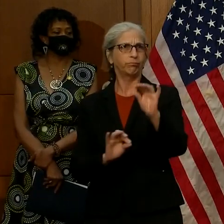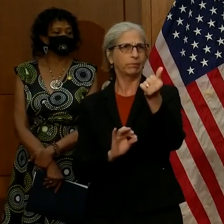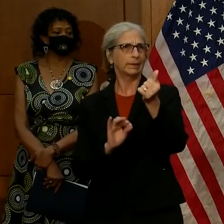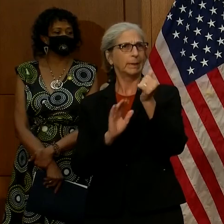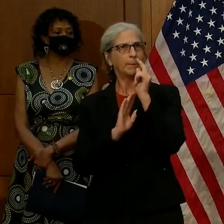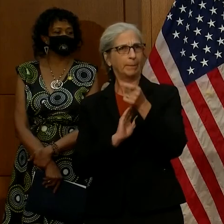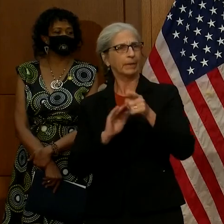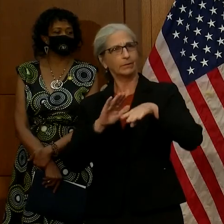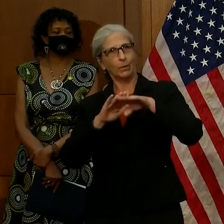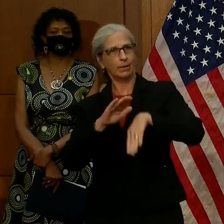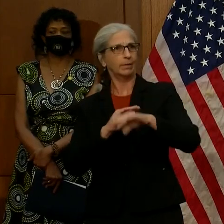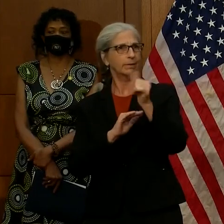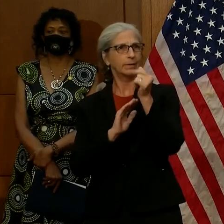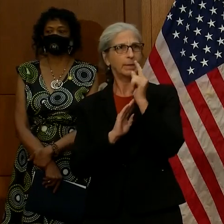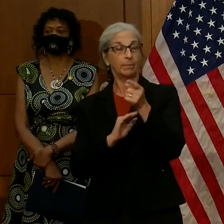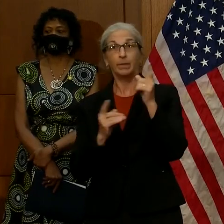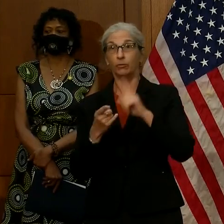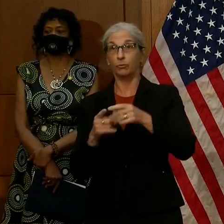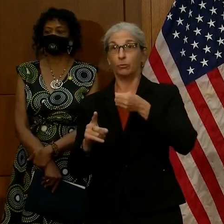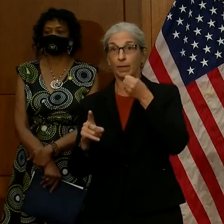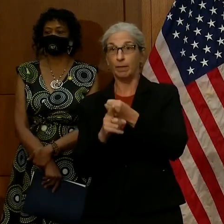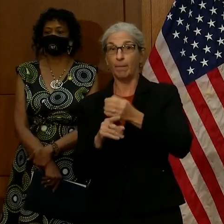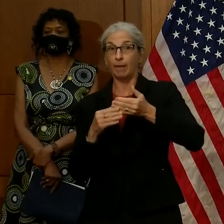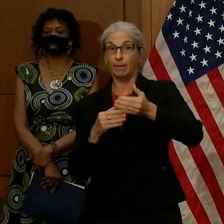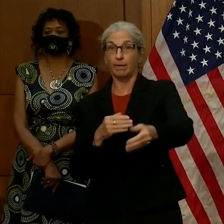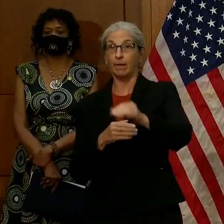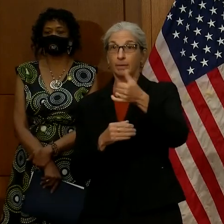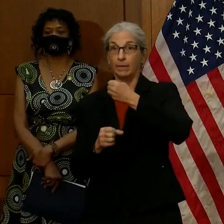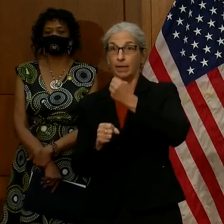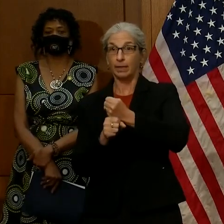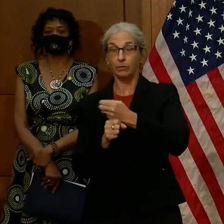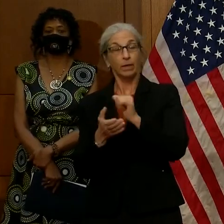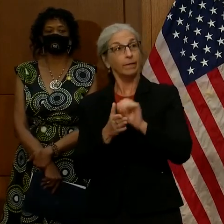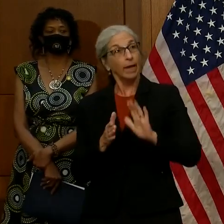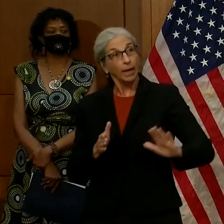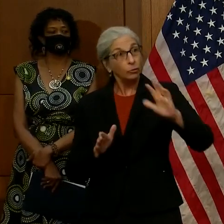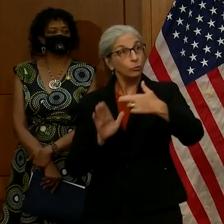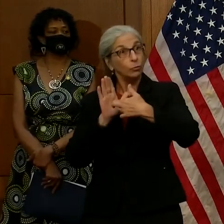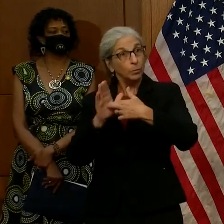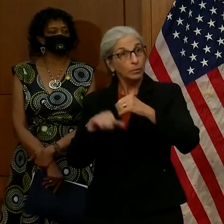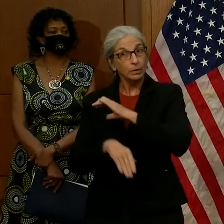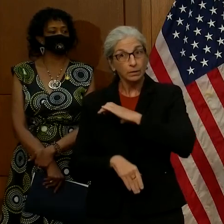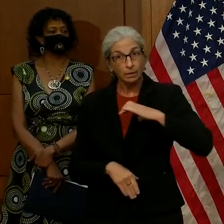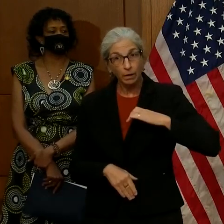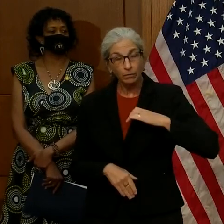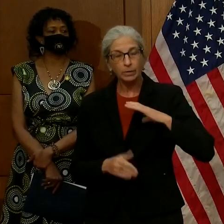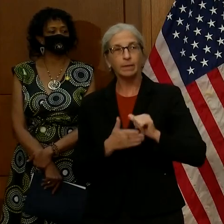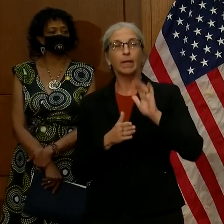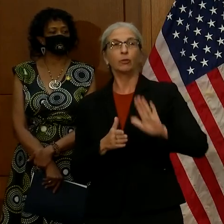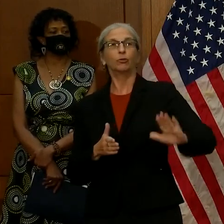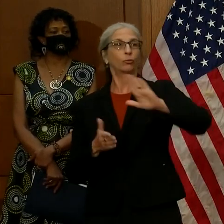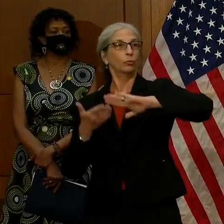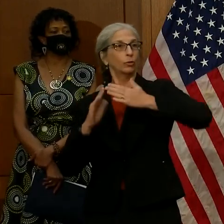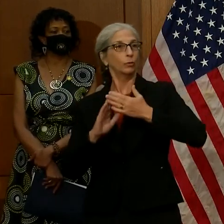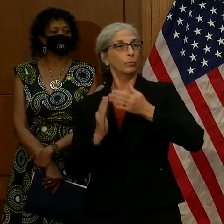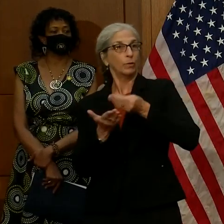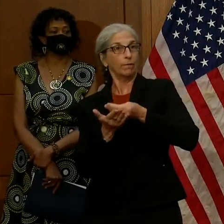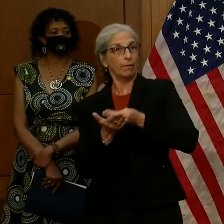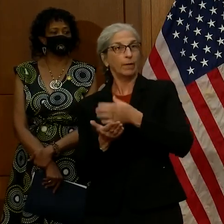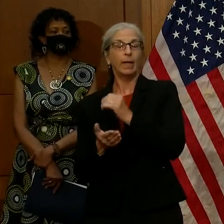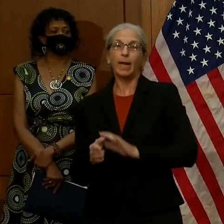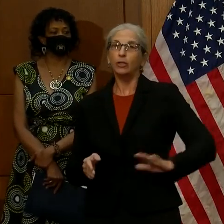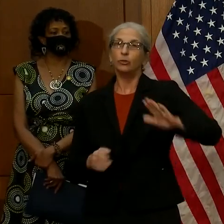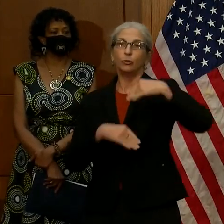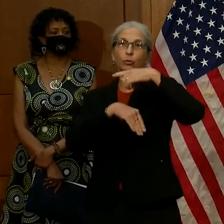positive impact on the next 10 years. It's your representation, it's your community funding, and it's your civic duty.